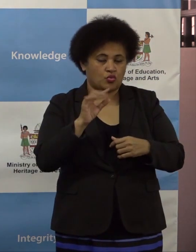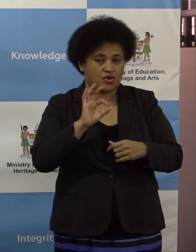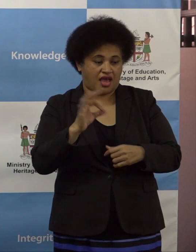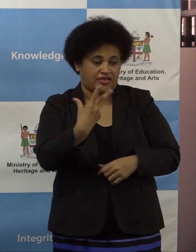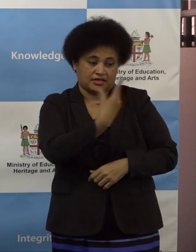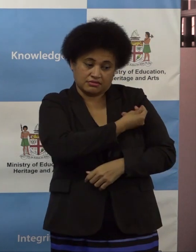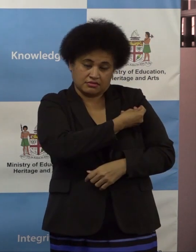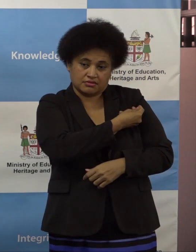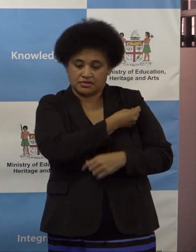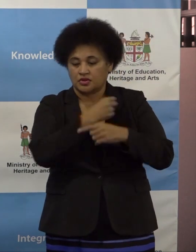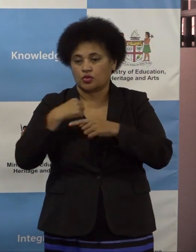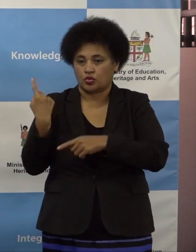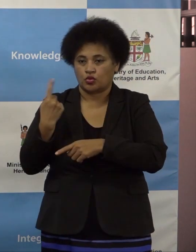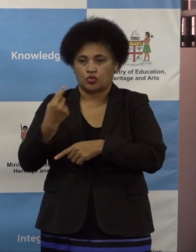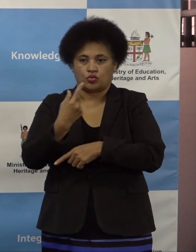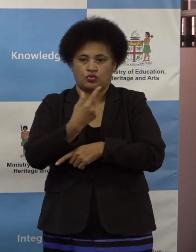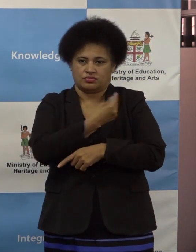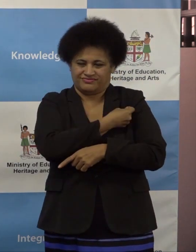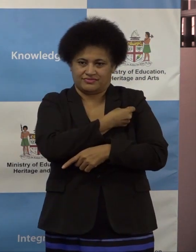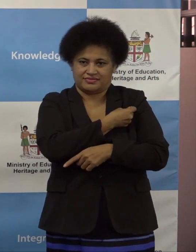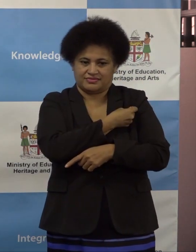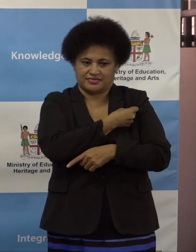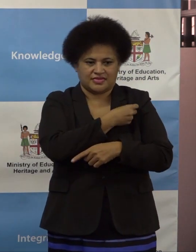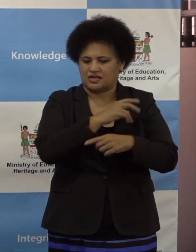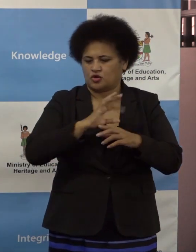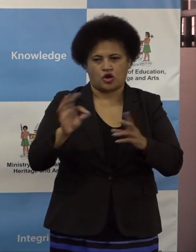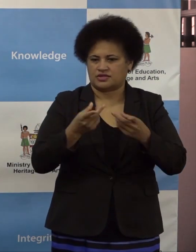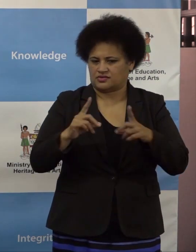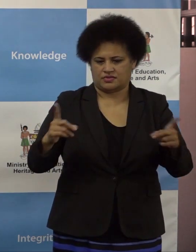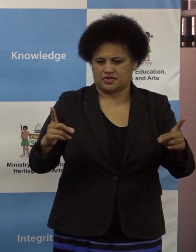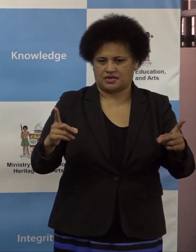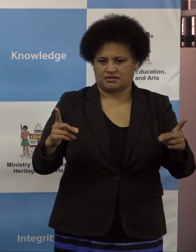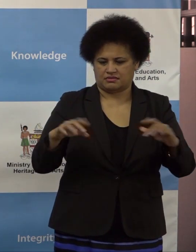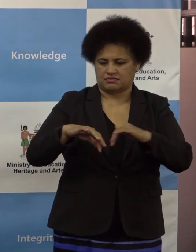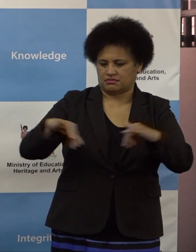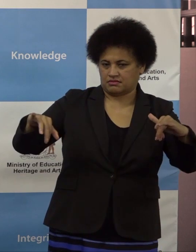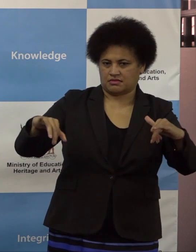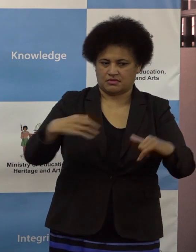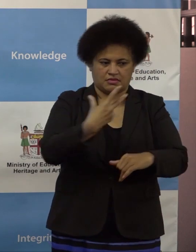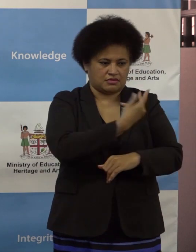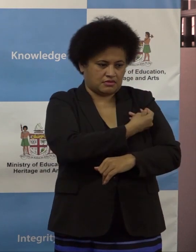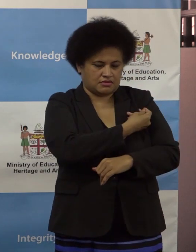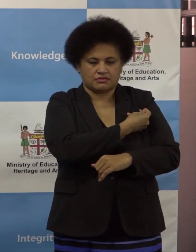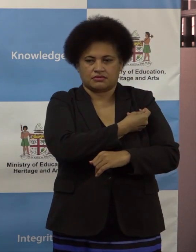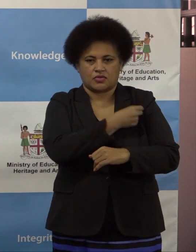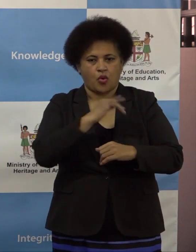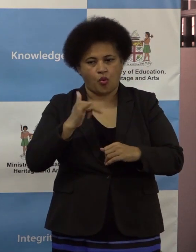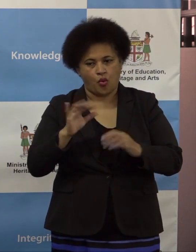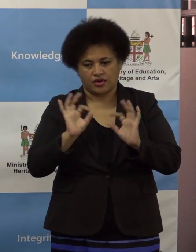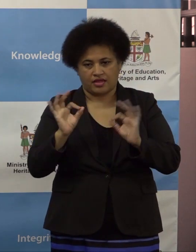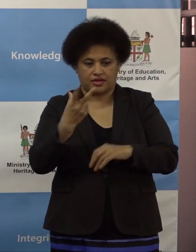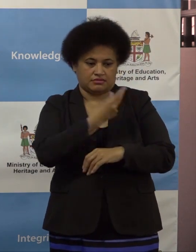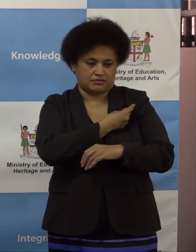We will not discriminate any child because, as you have heard from the Ministry of Health, vaccination is